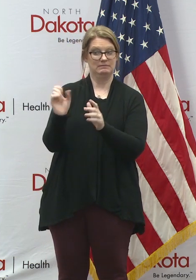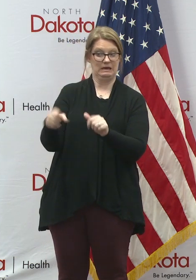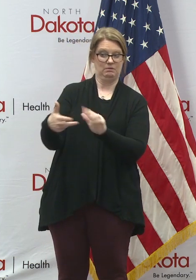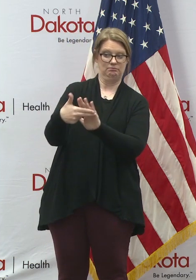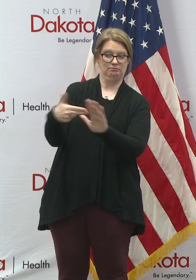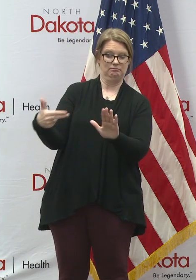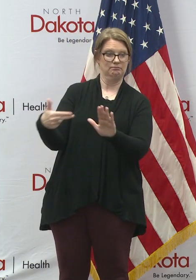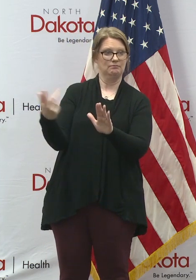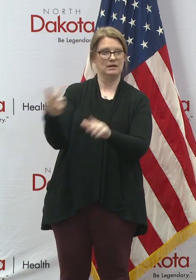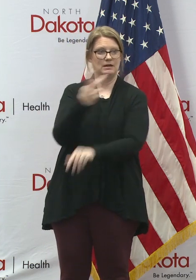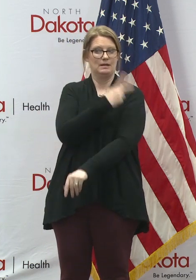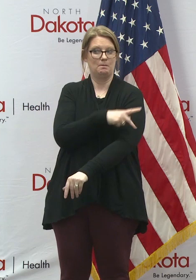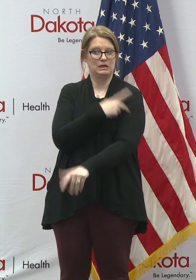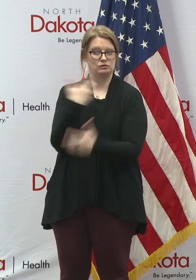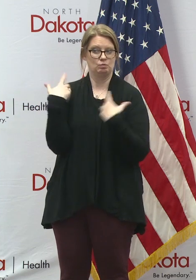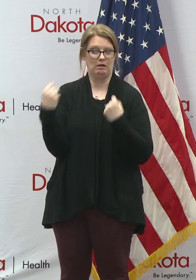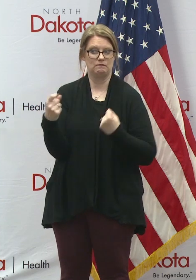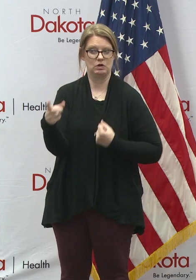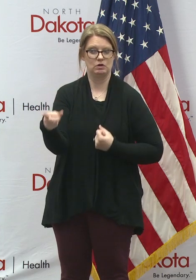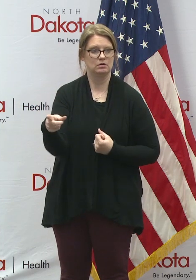you know, the patient has recovered?